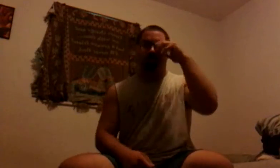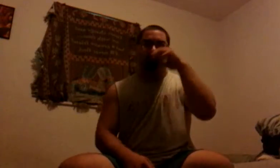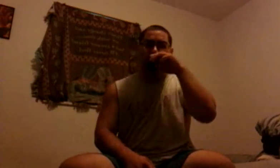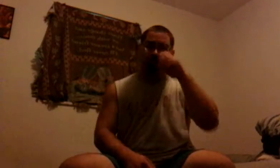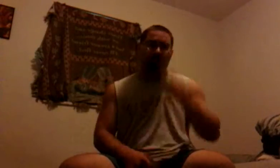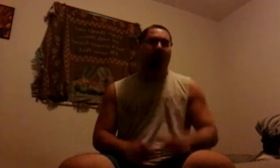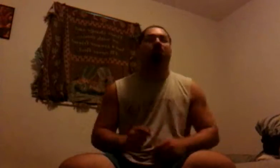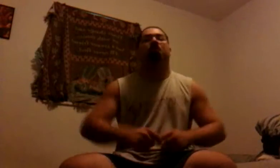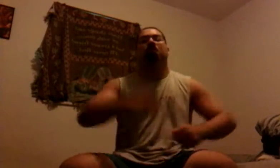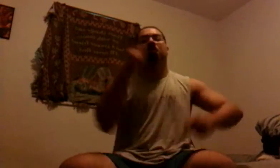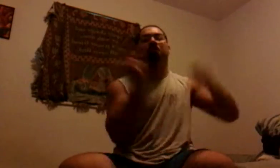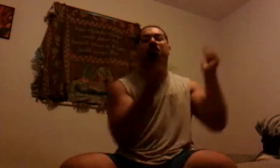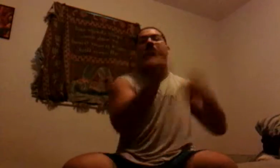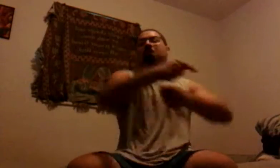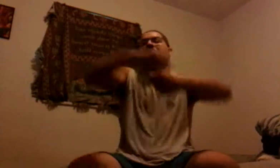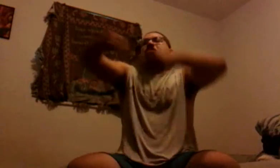no, no, no,